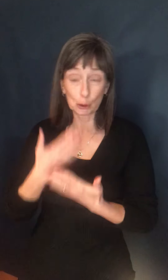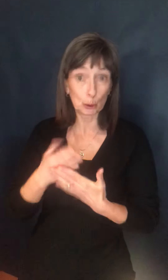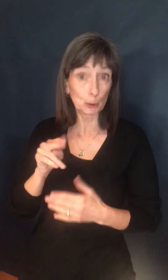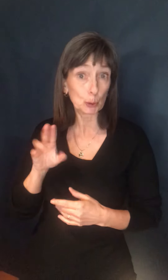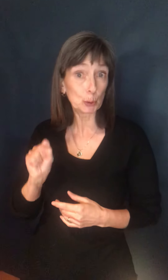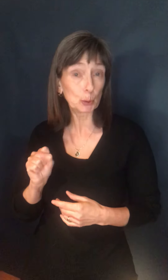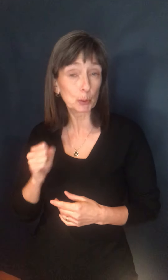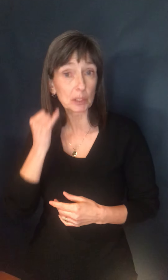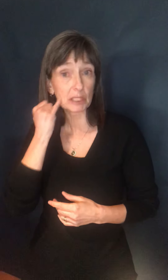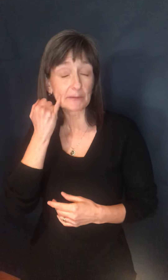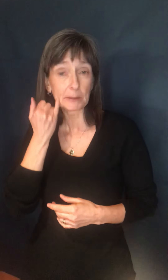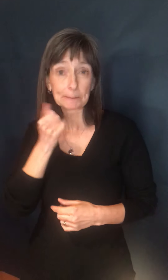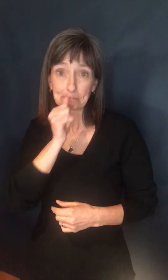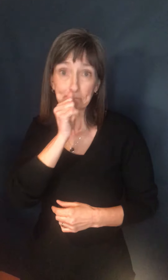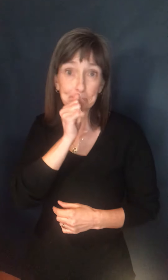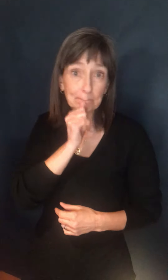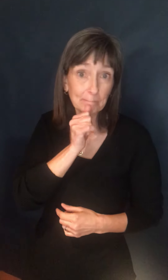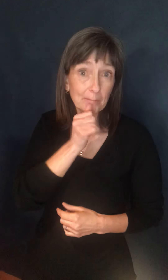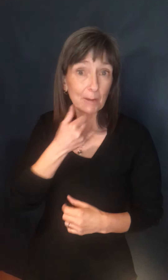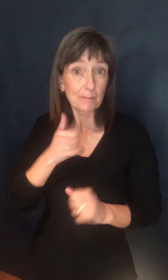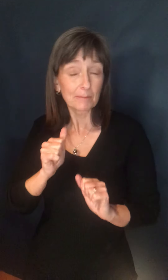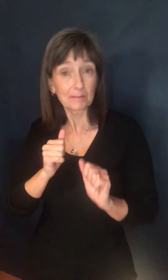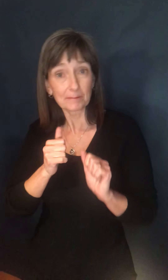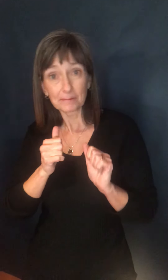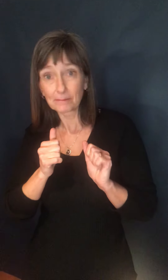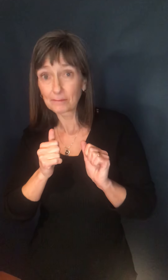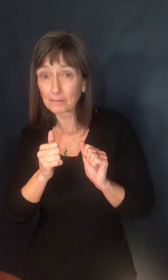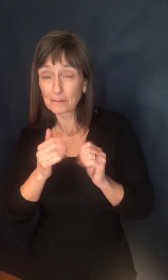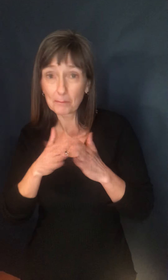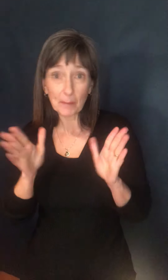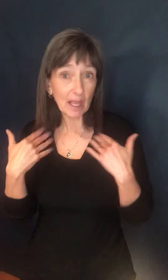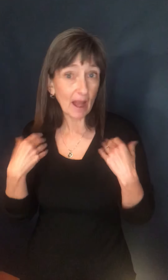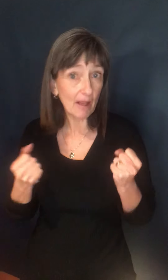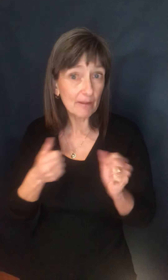deeper and follow public health guidelines that we're certainly on track, uh, for the middle of April.